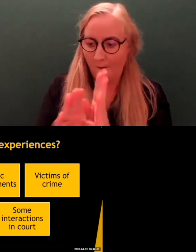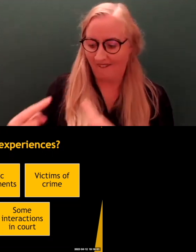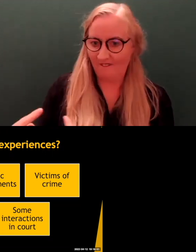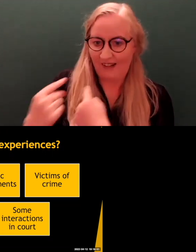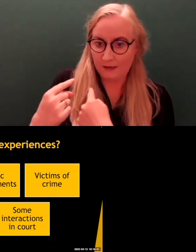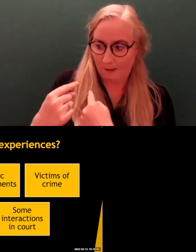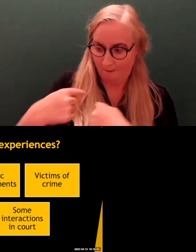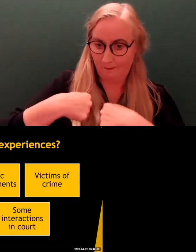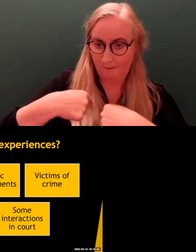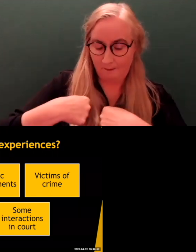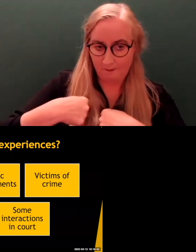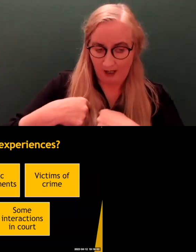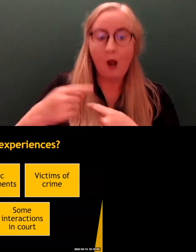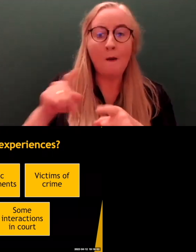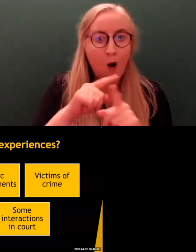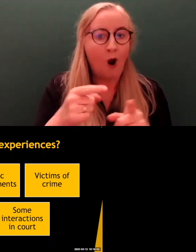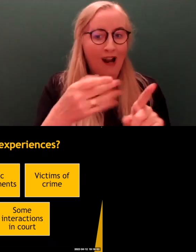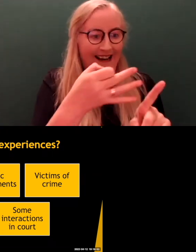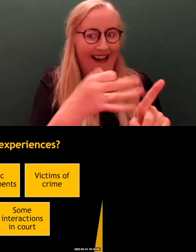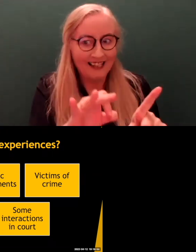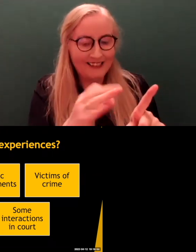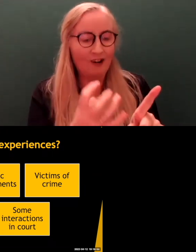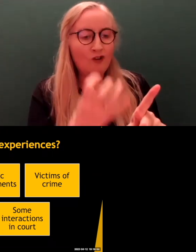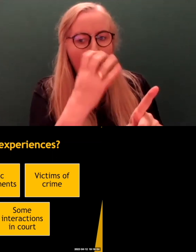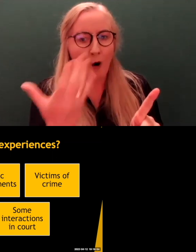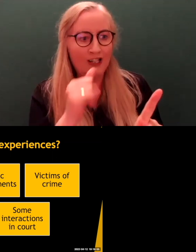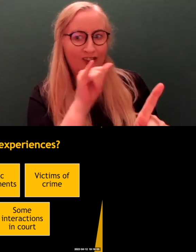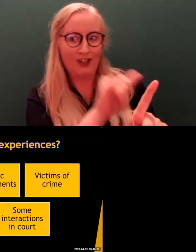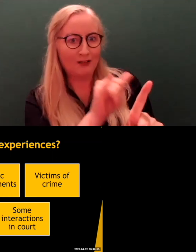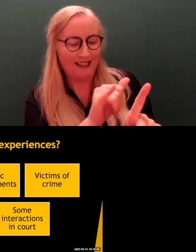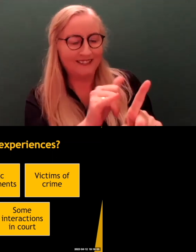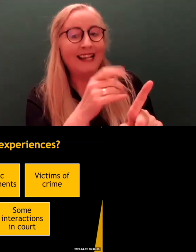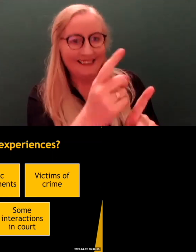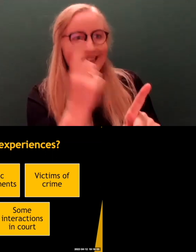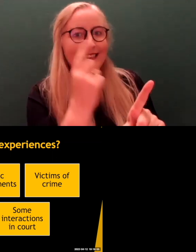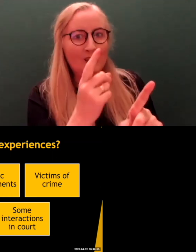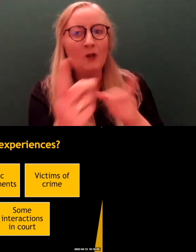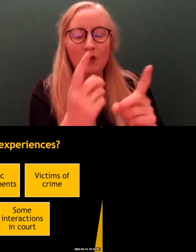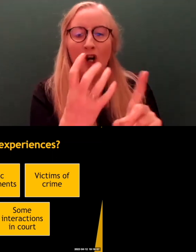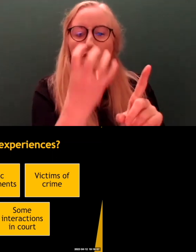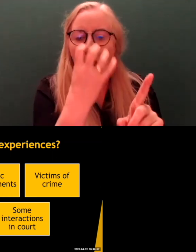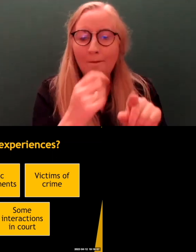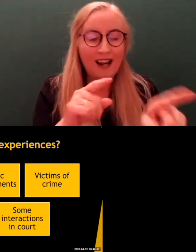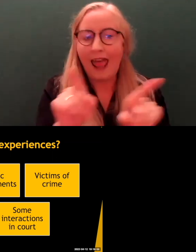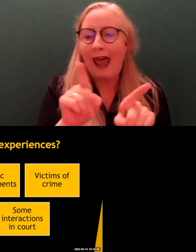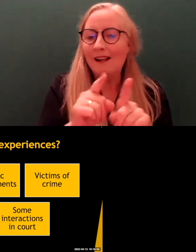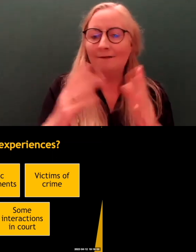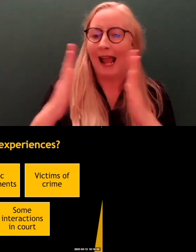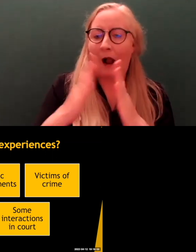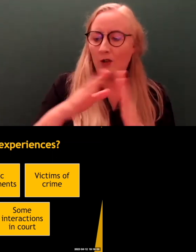guilty of a crime, or a suspect of a crime. So, maybe I, my house was burgled, but also I had